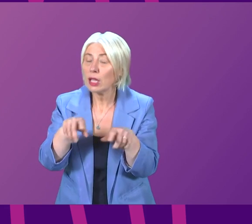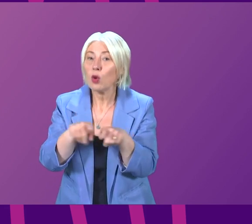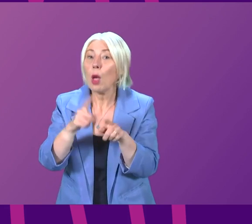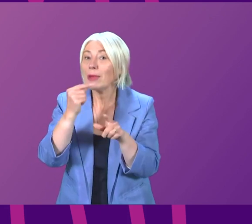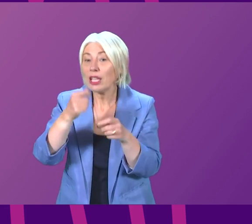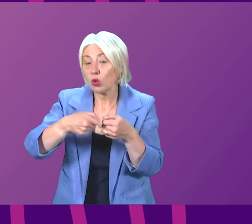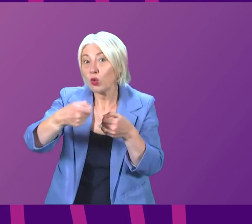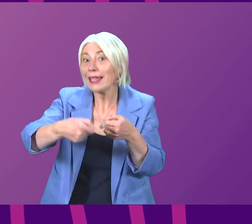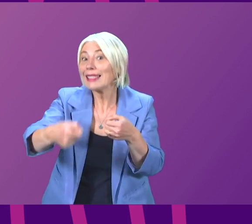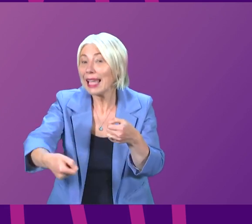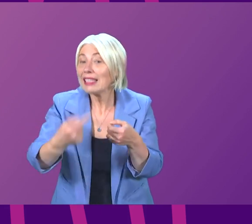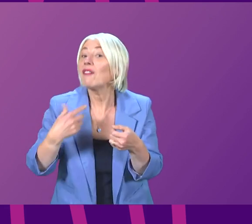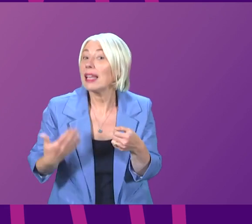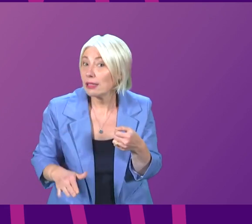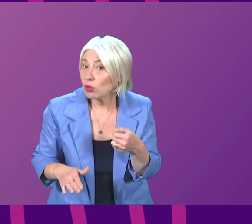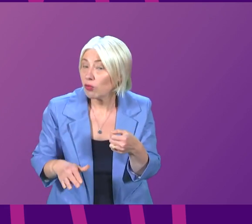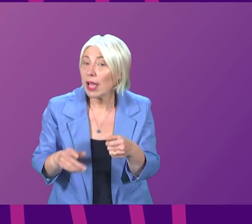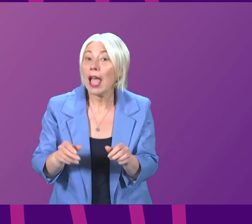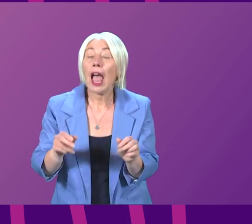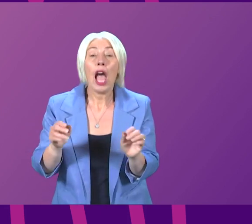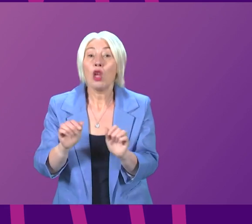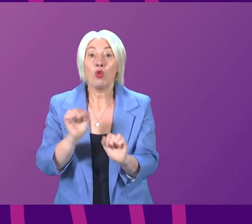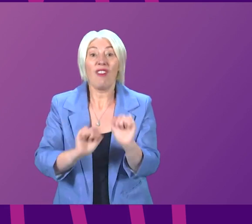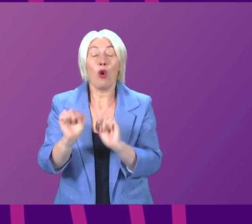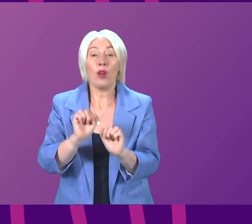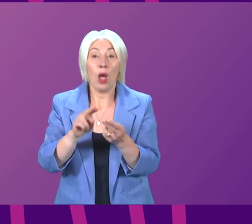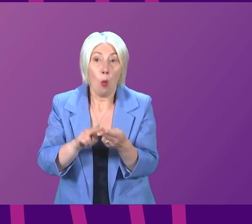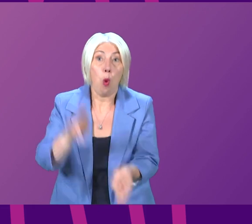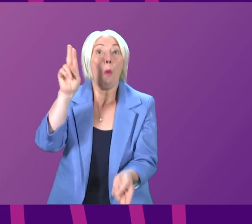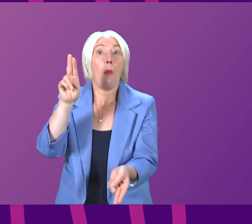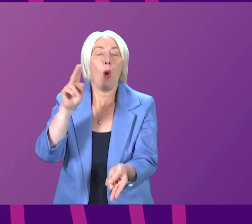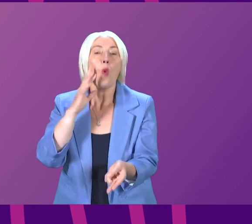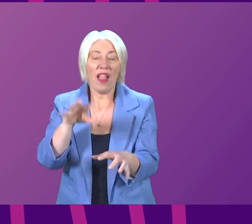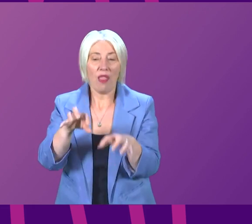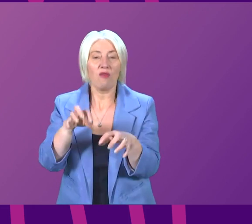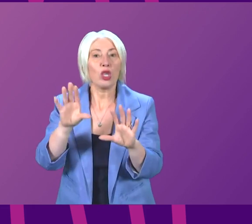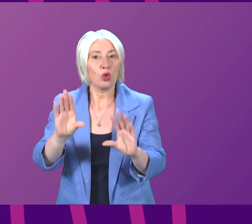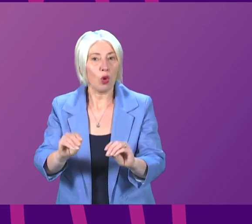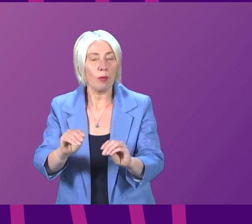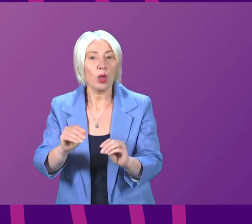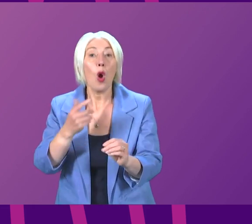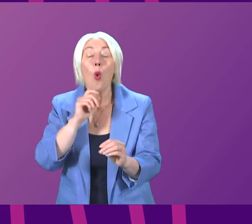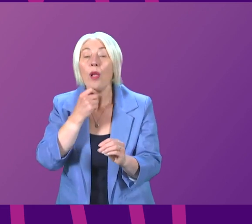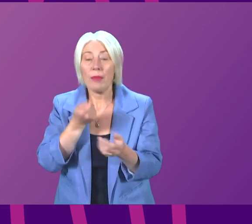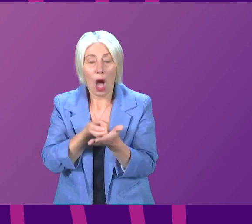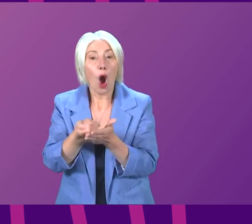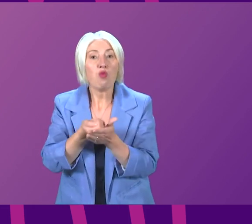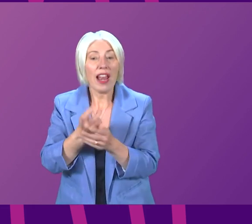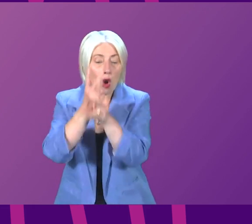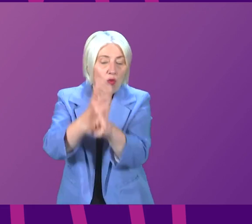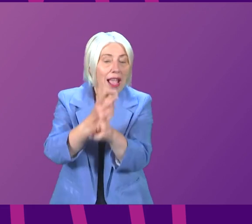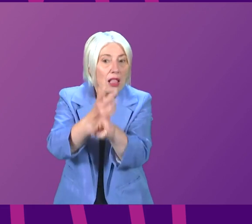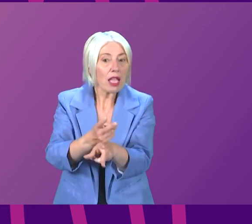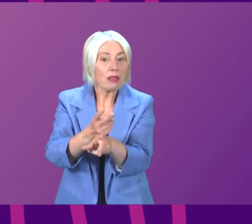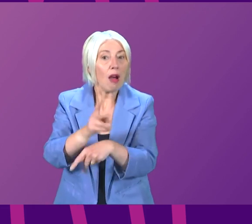if necessary? And to avoid a sharp hike when the freeze is lifted, will she commit that a rent regulator will be in place in order to